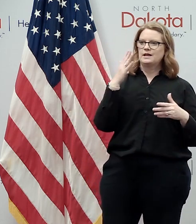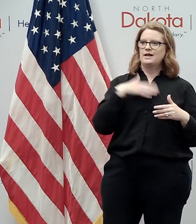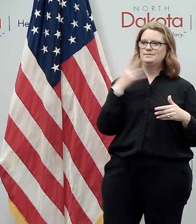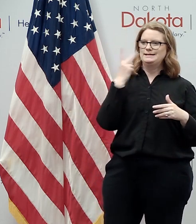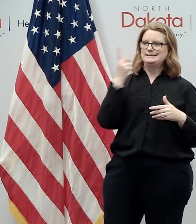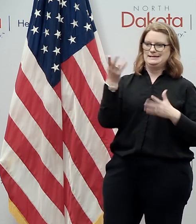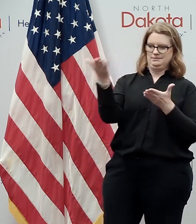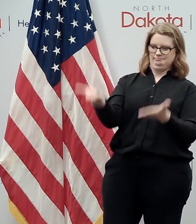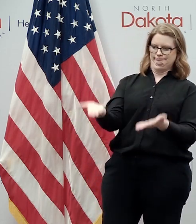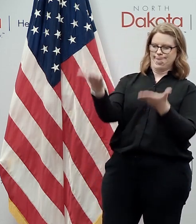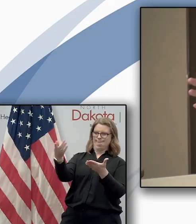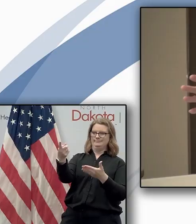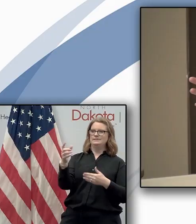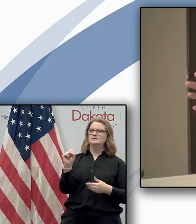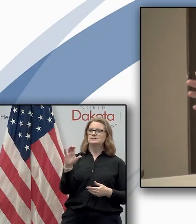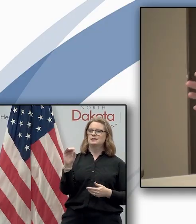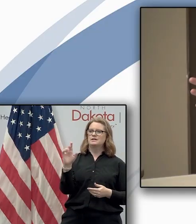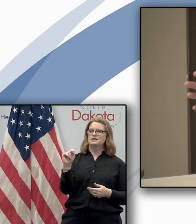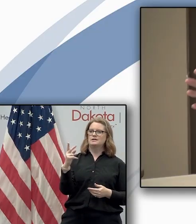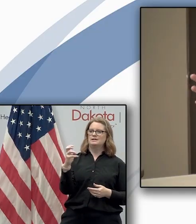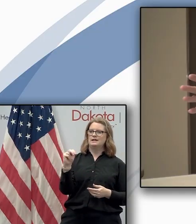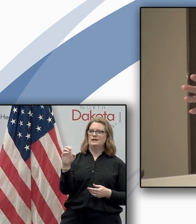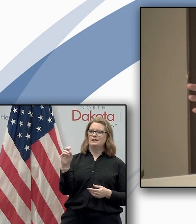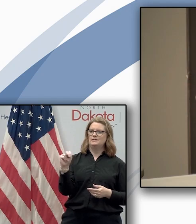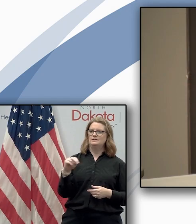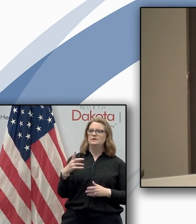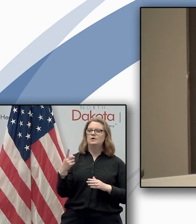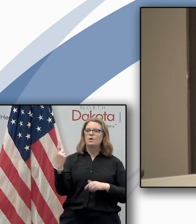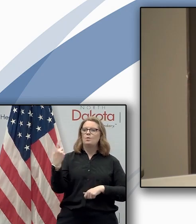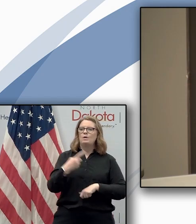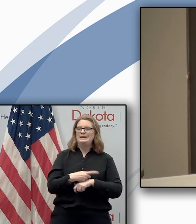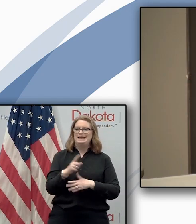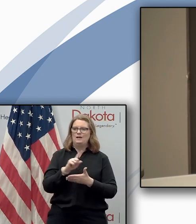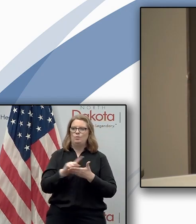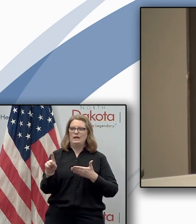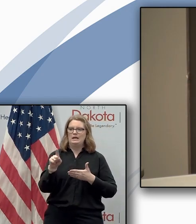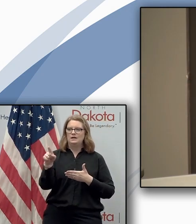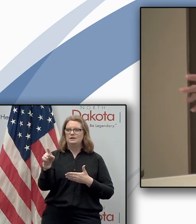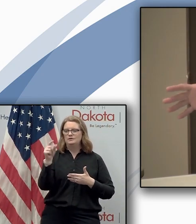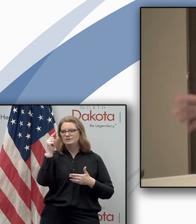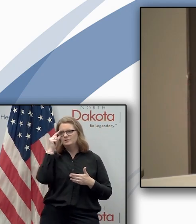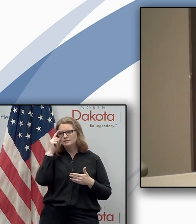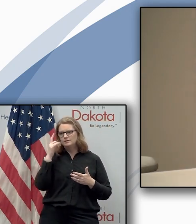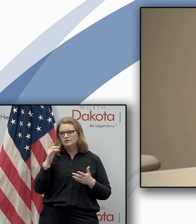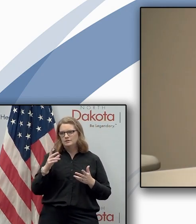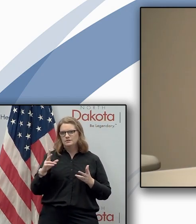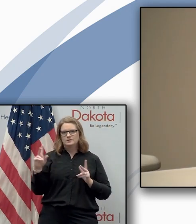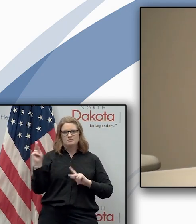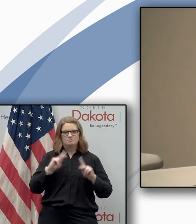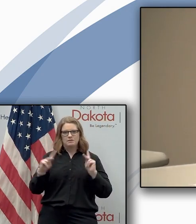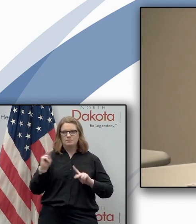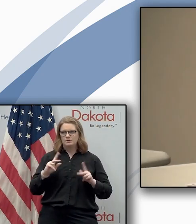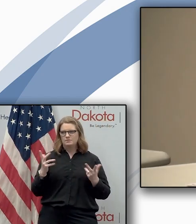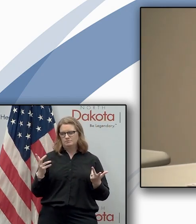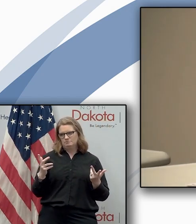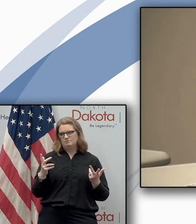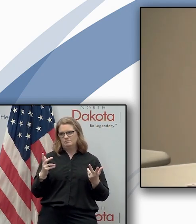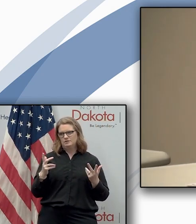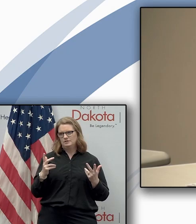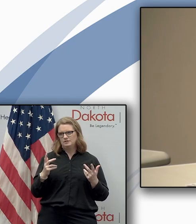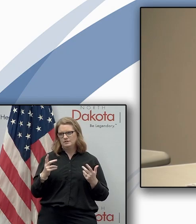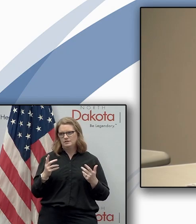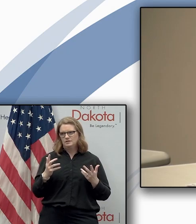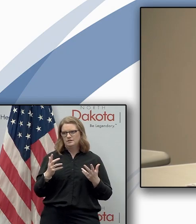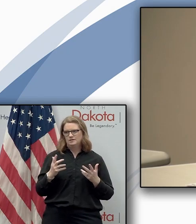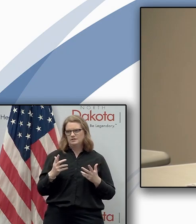okay going to one day a week i think is kind of where a lot of people would say hey i've done the same thing right i spent all my time